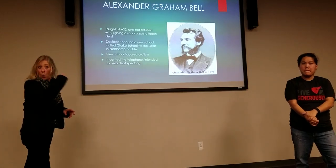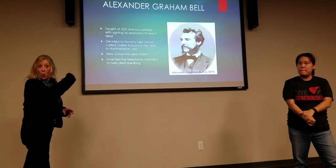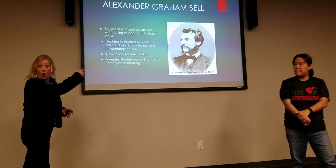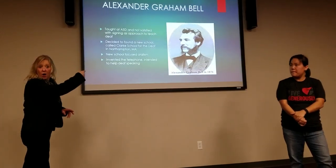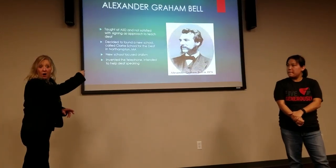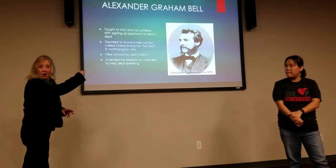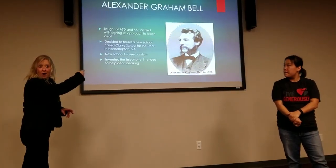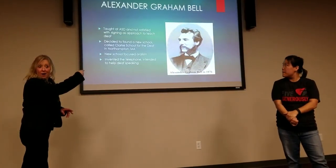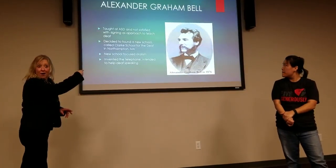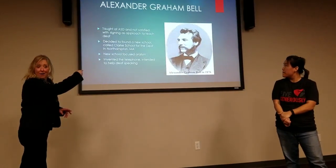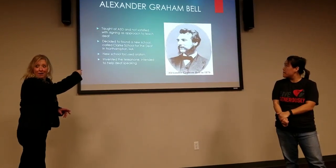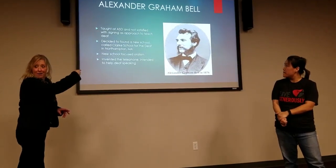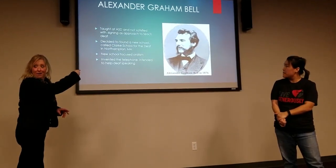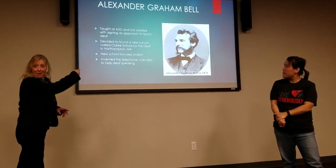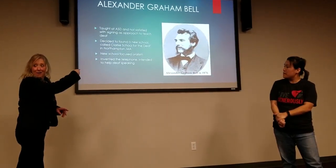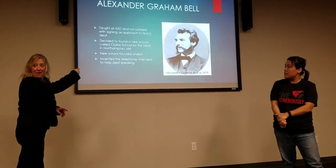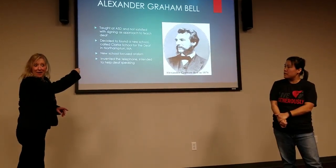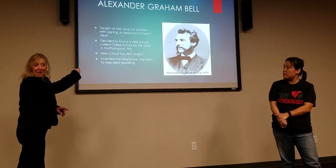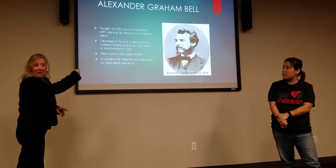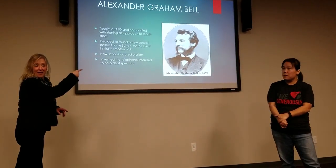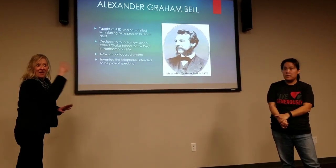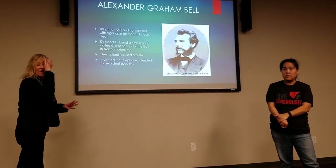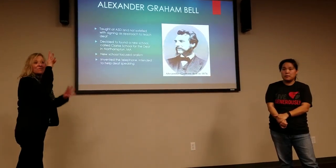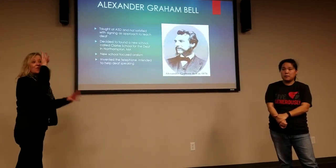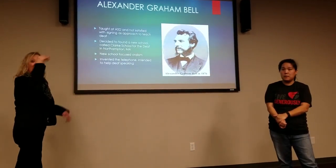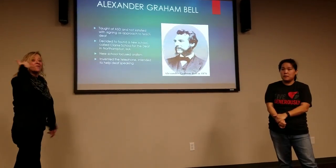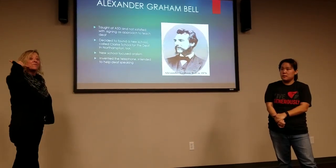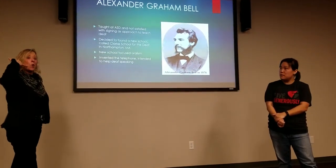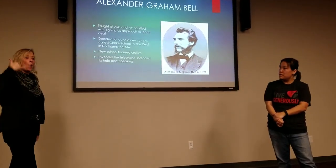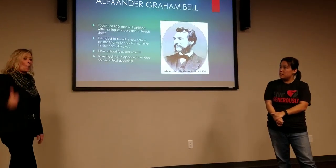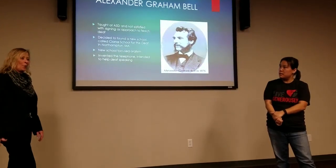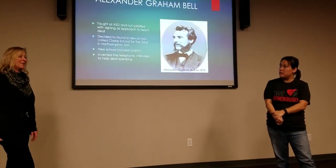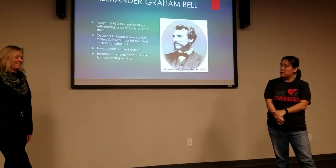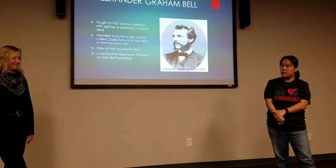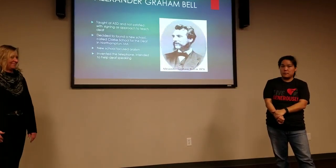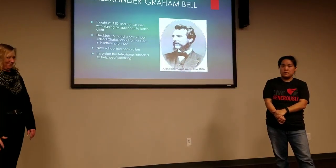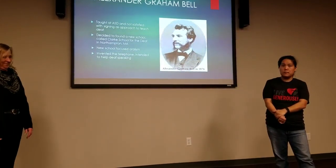You know who Alexander Graham Bell is, don't you? Invented the Invented the telephone.